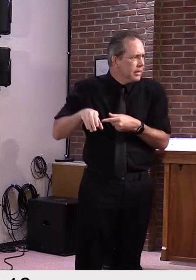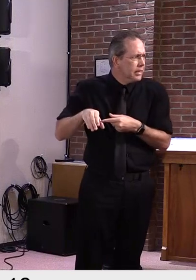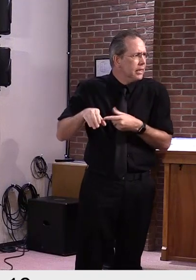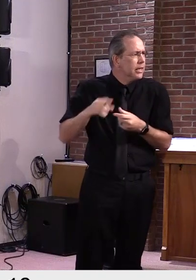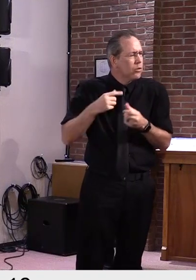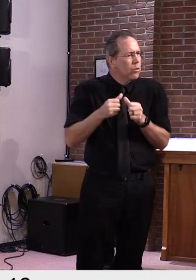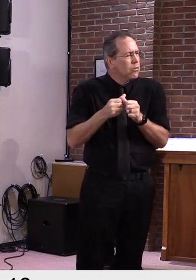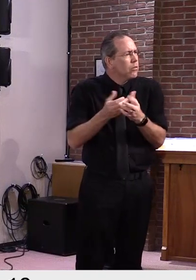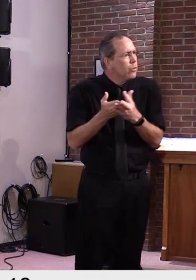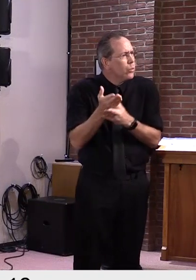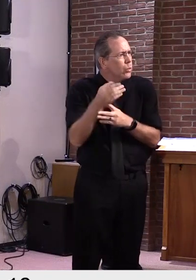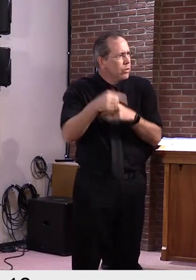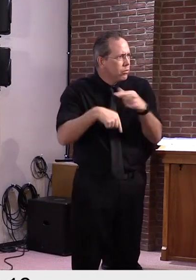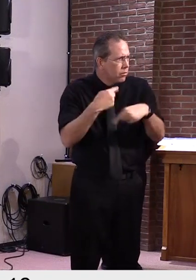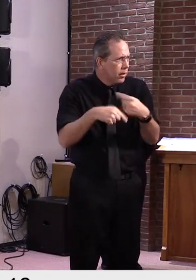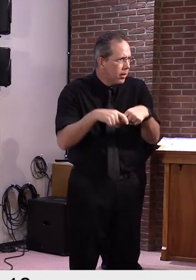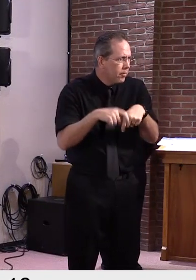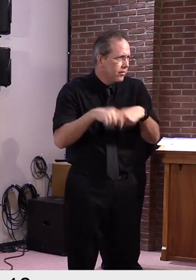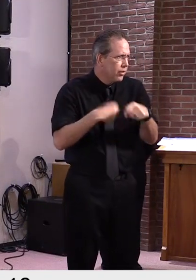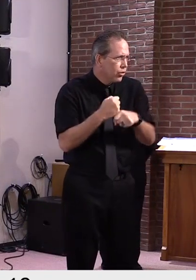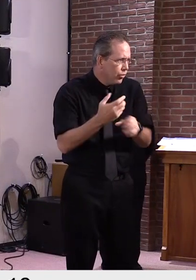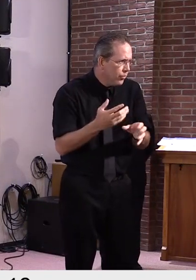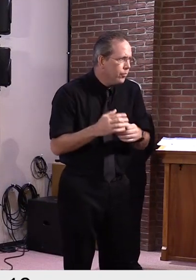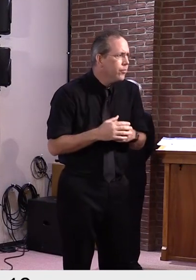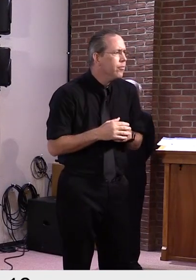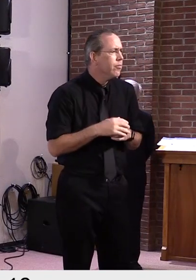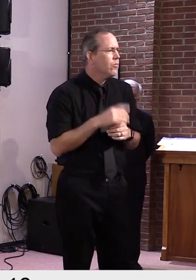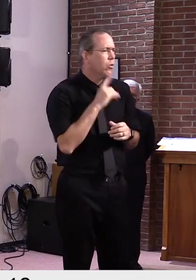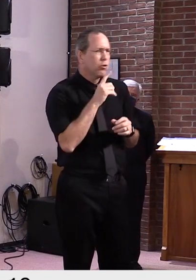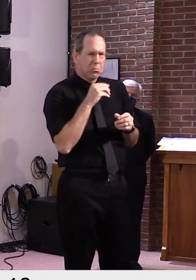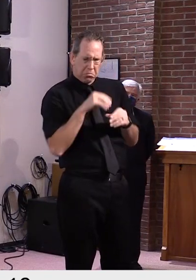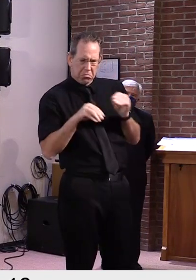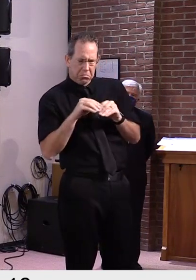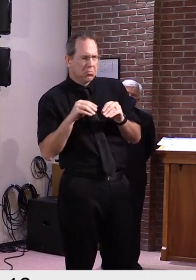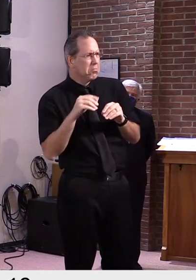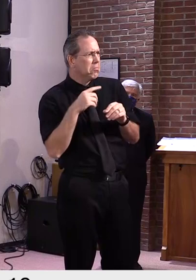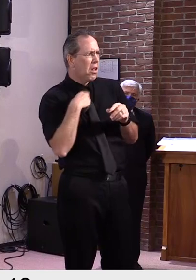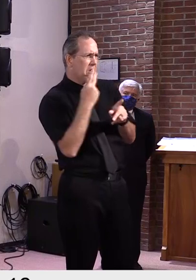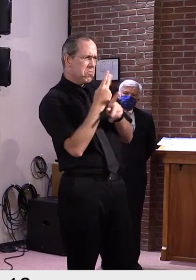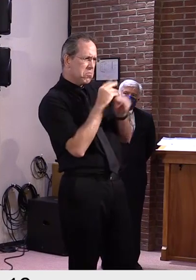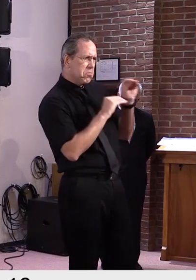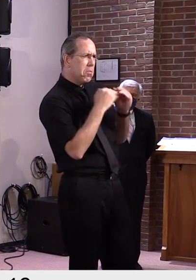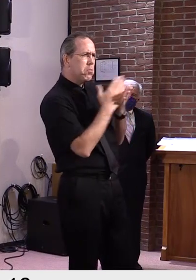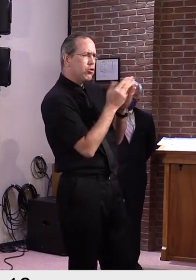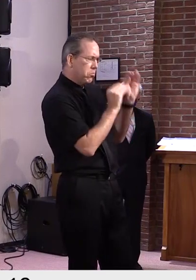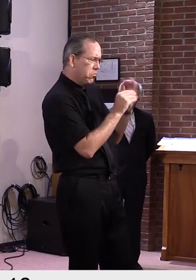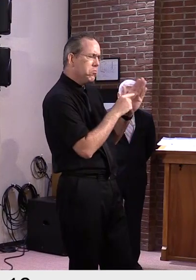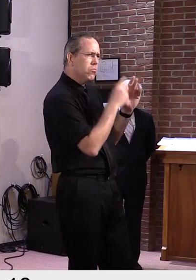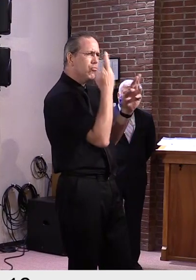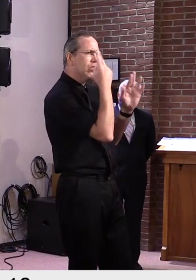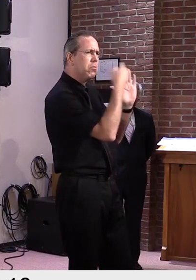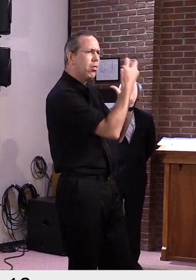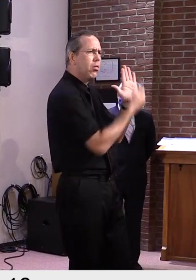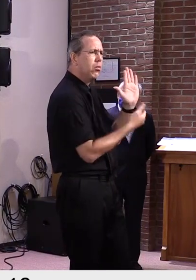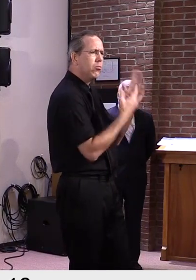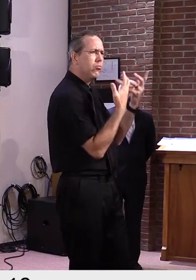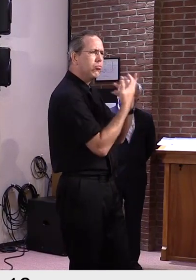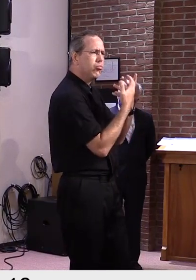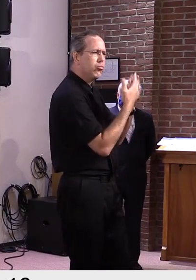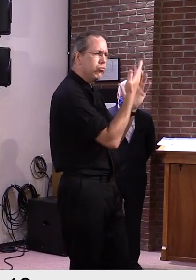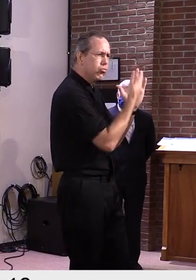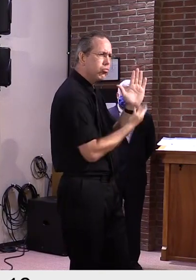reasonable. And we'll see what the legislature does with it from there. But I will also say,